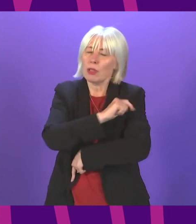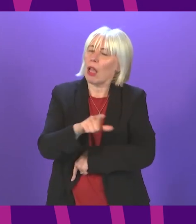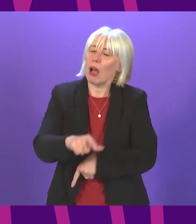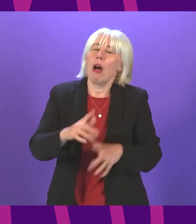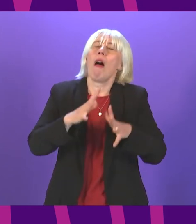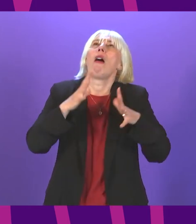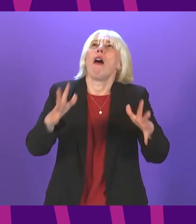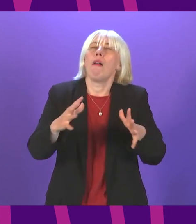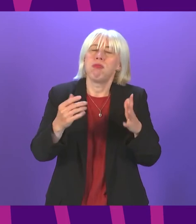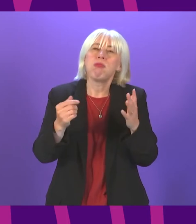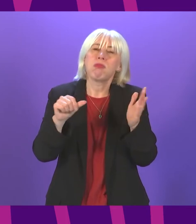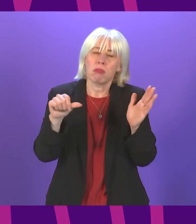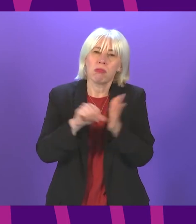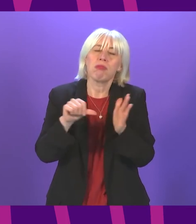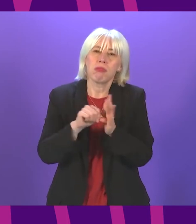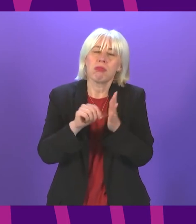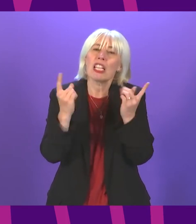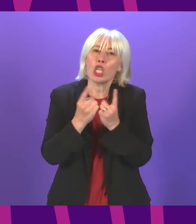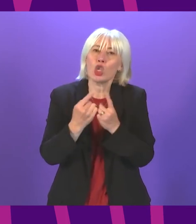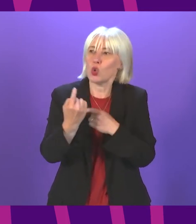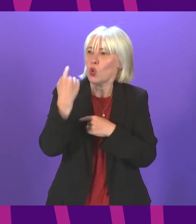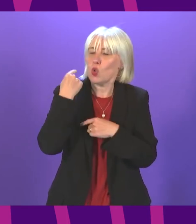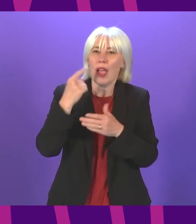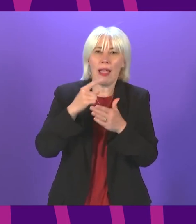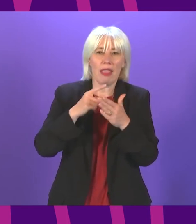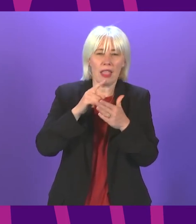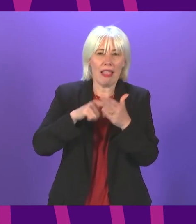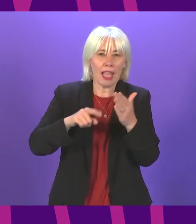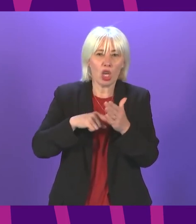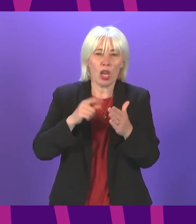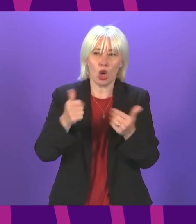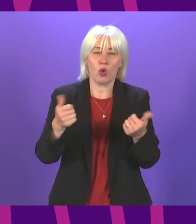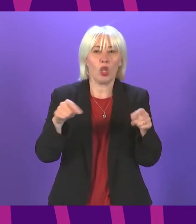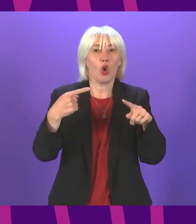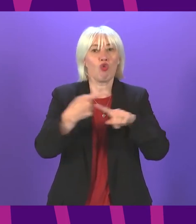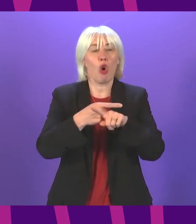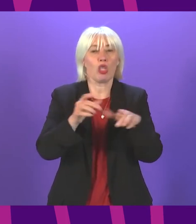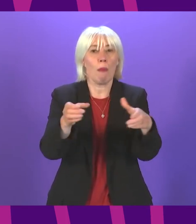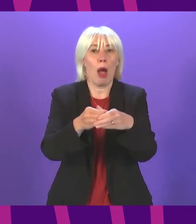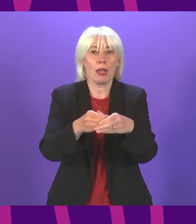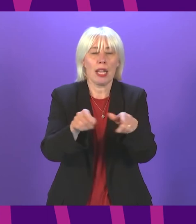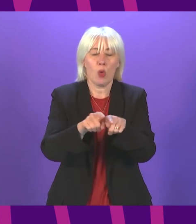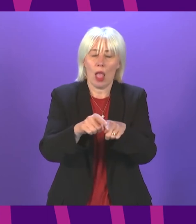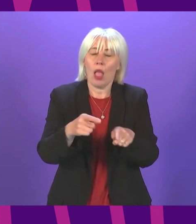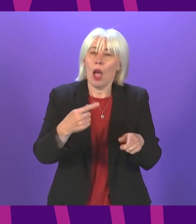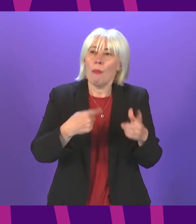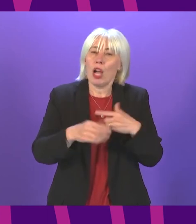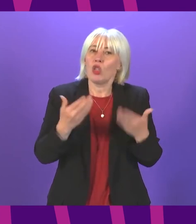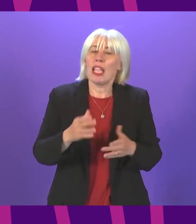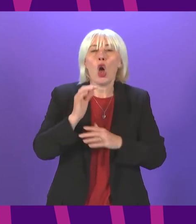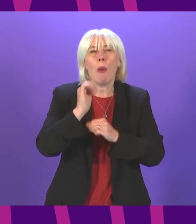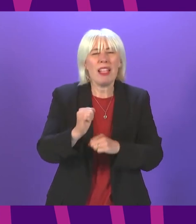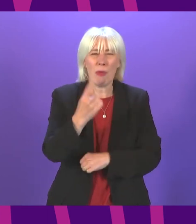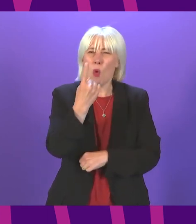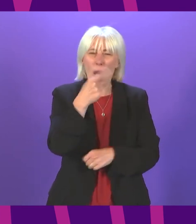major issue in the election it became a cross-party issue I'm glad to hear it included in today's commitment but it was a one